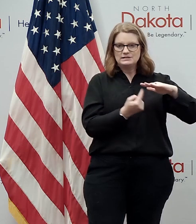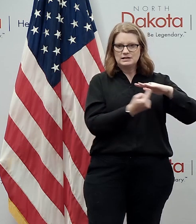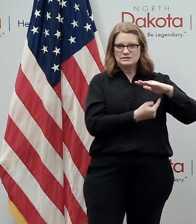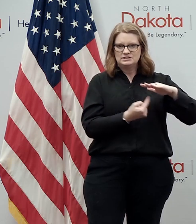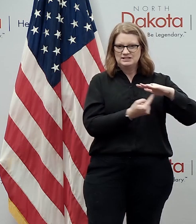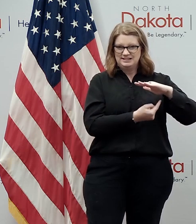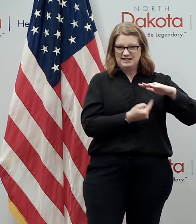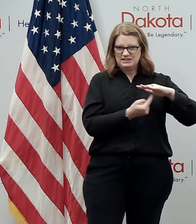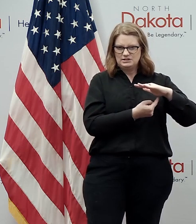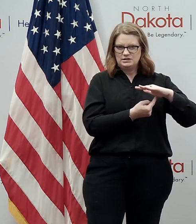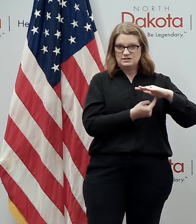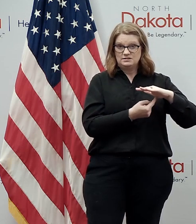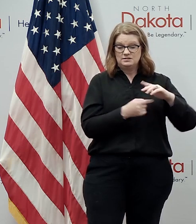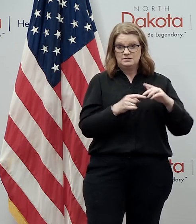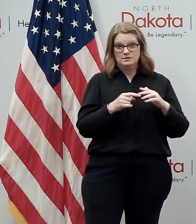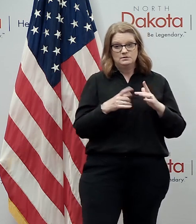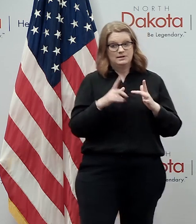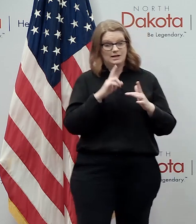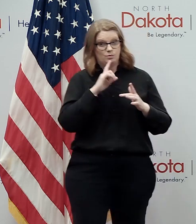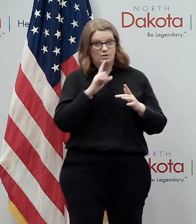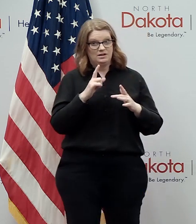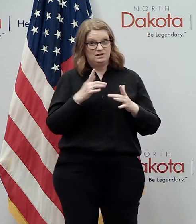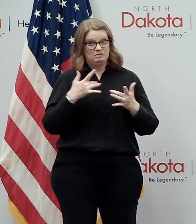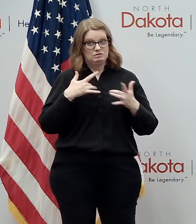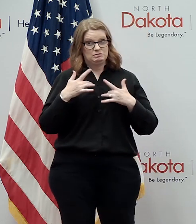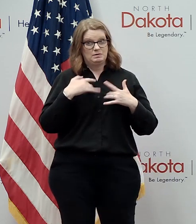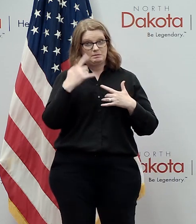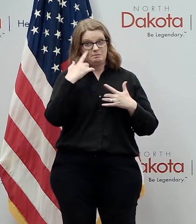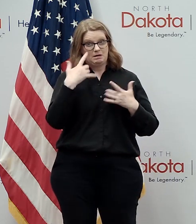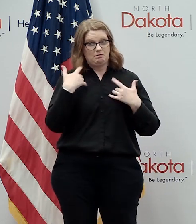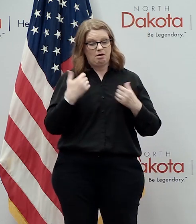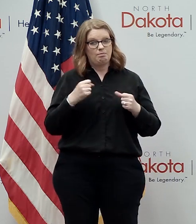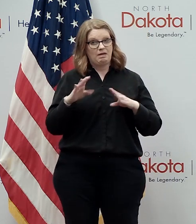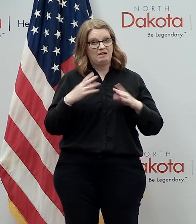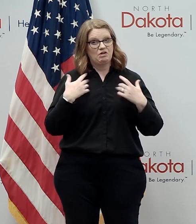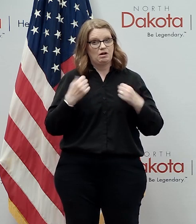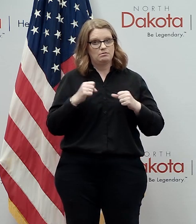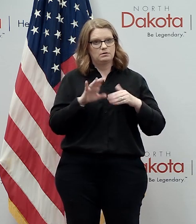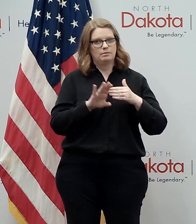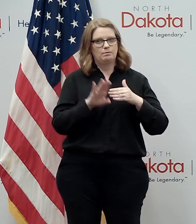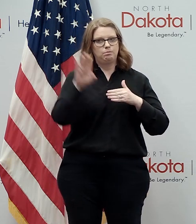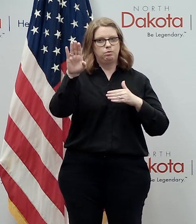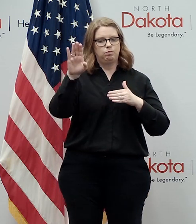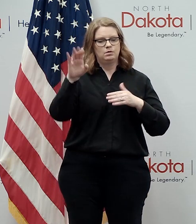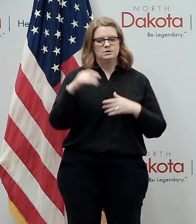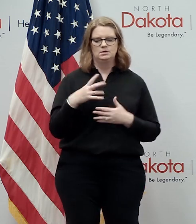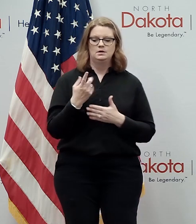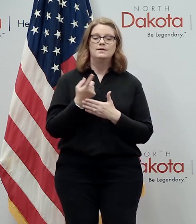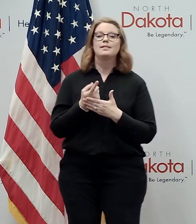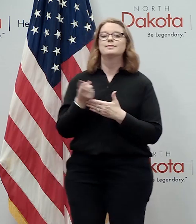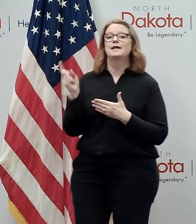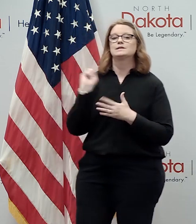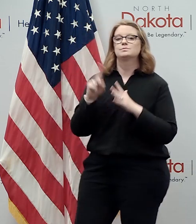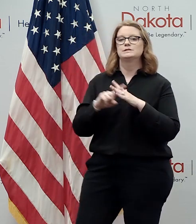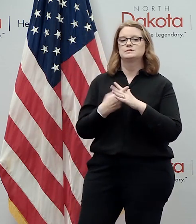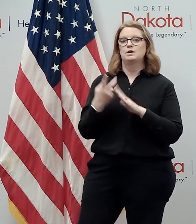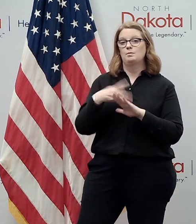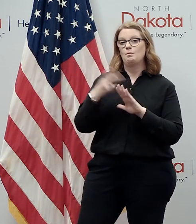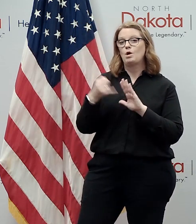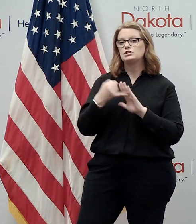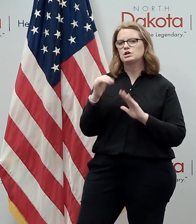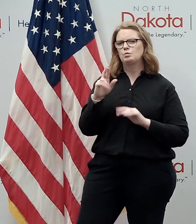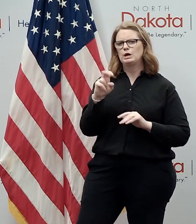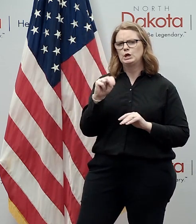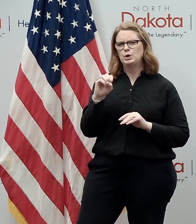uptick uh in concerns about uh mental and behavioral health uh we announced last week that we were launching project renew